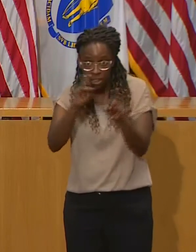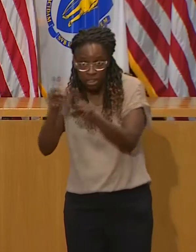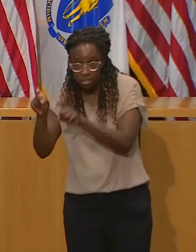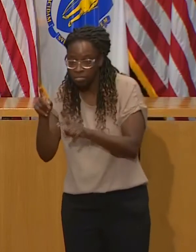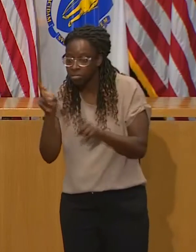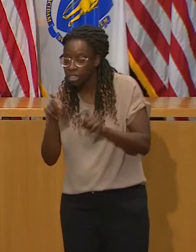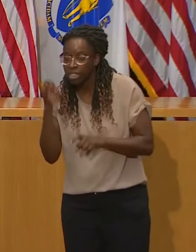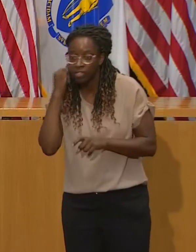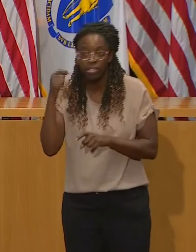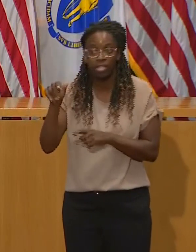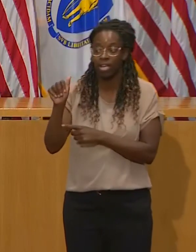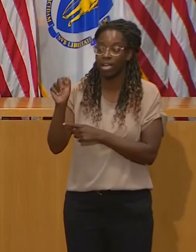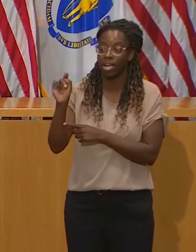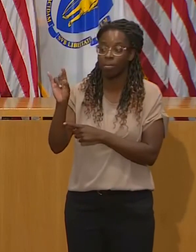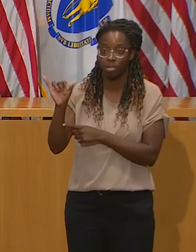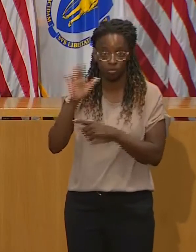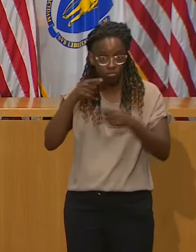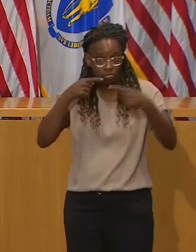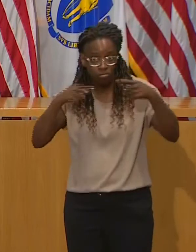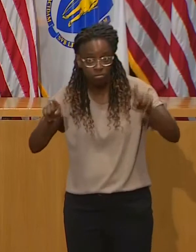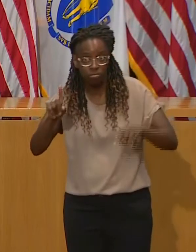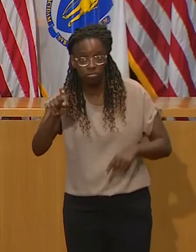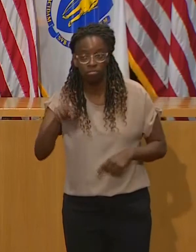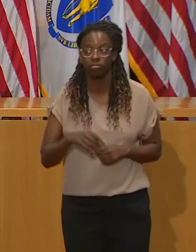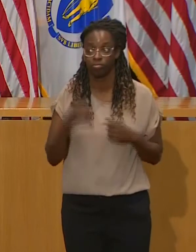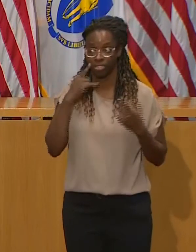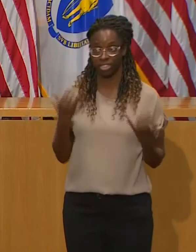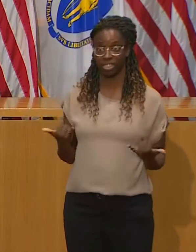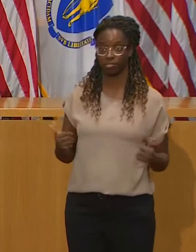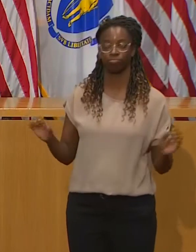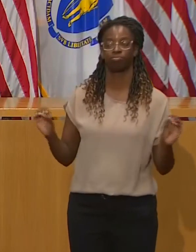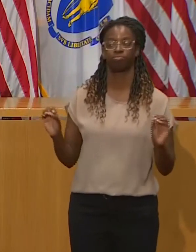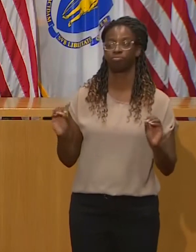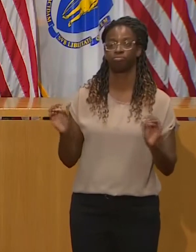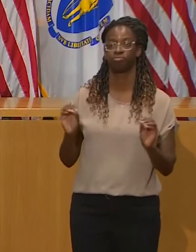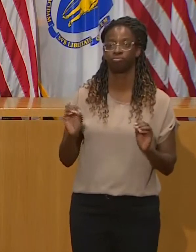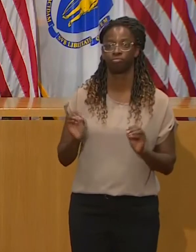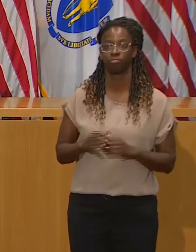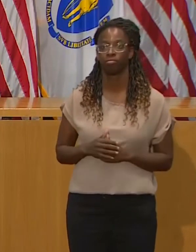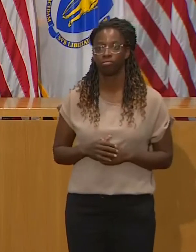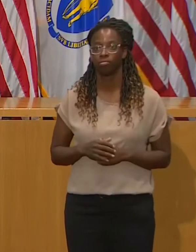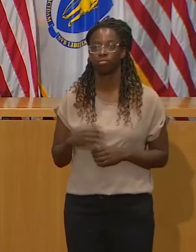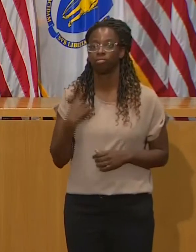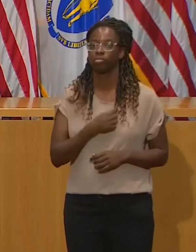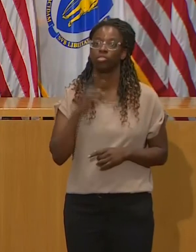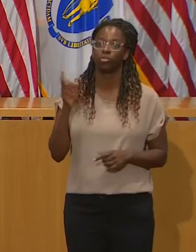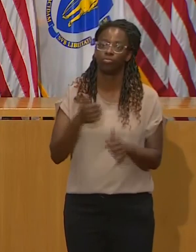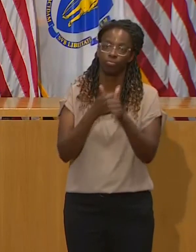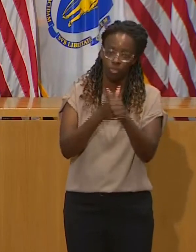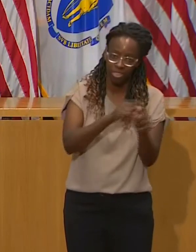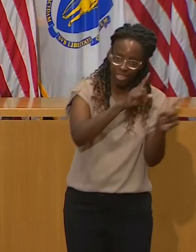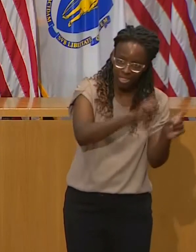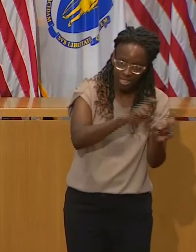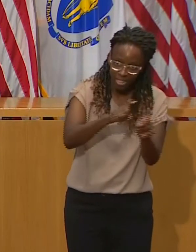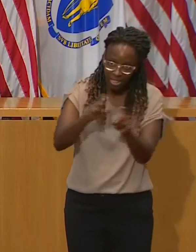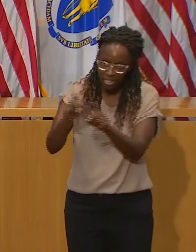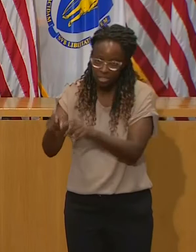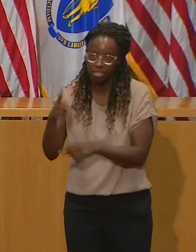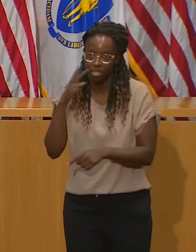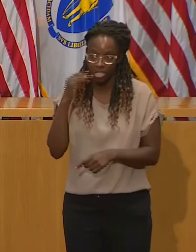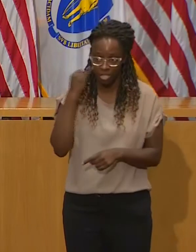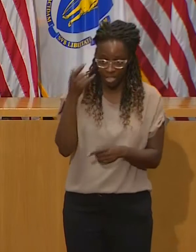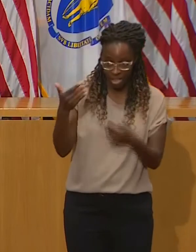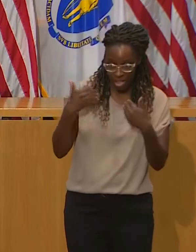you know, the PCR testing and make it as user-friendly as possible. And we are